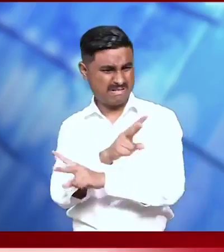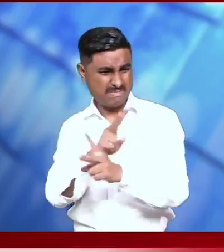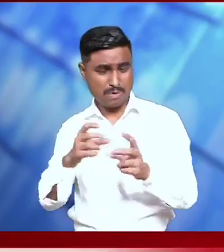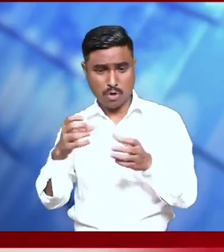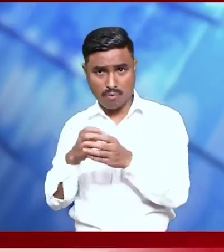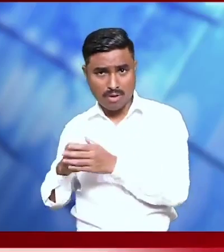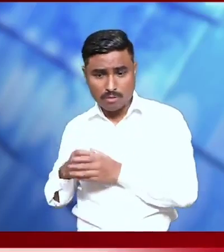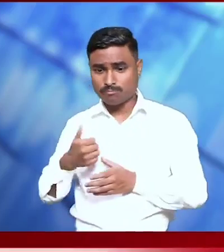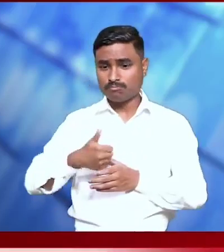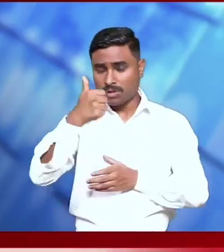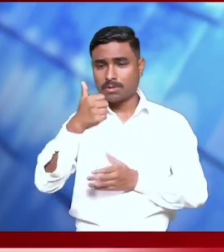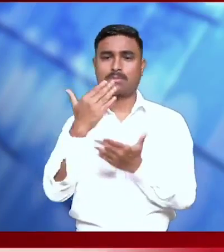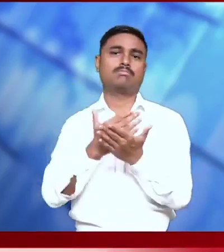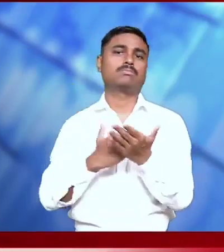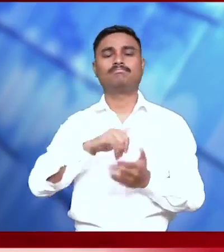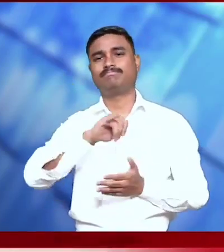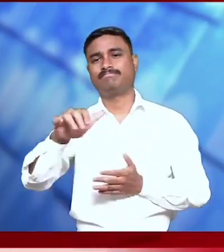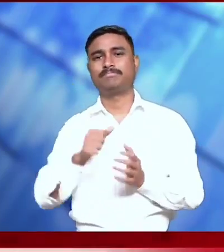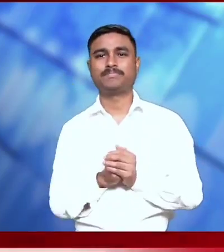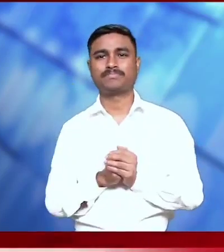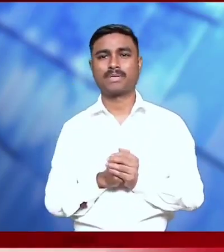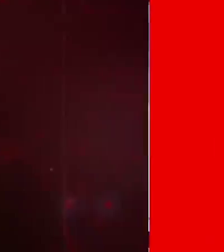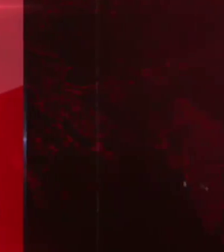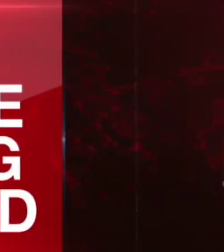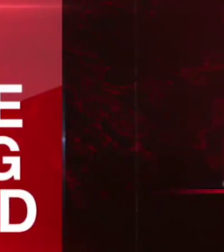CRH, Manipal and various other departments.